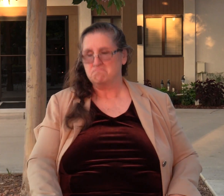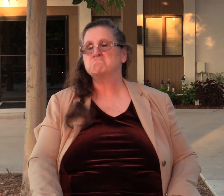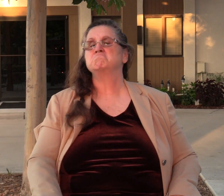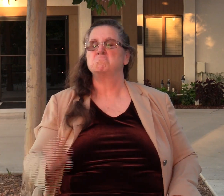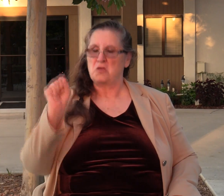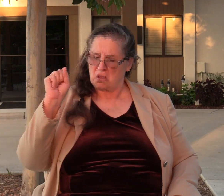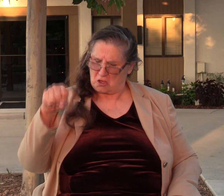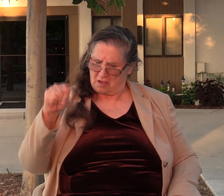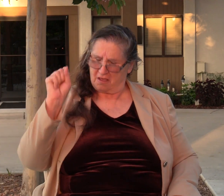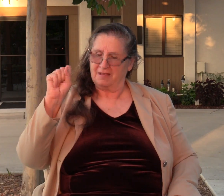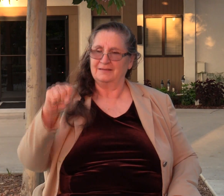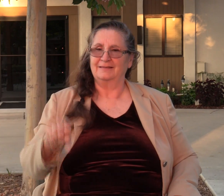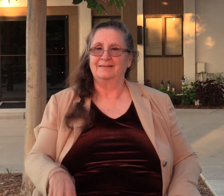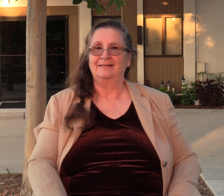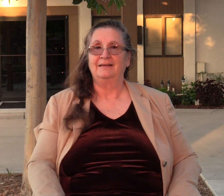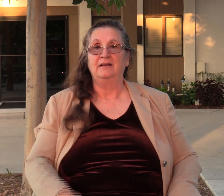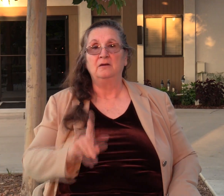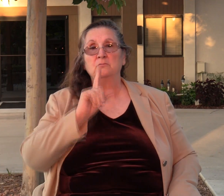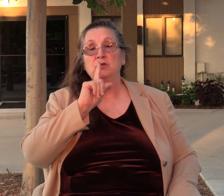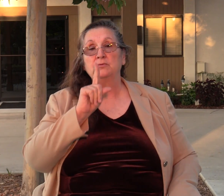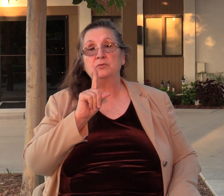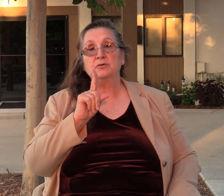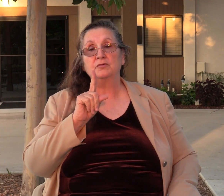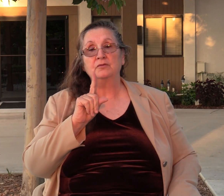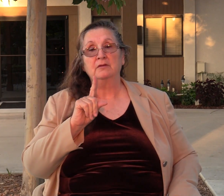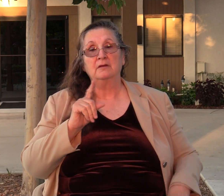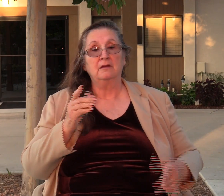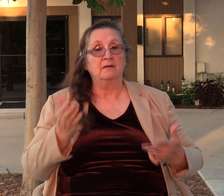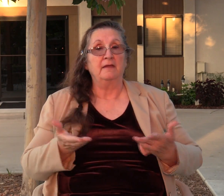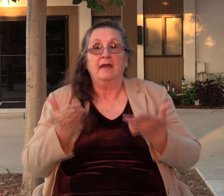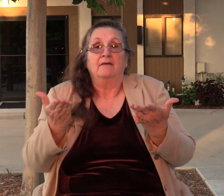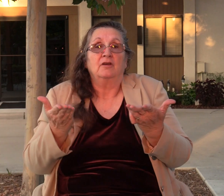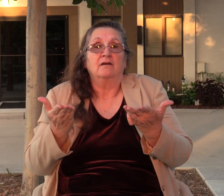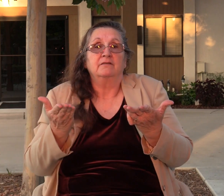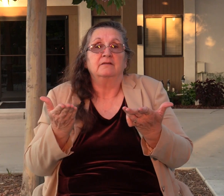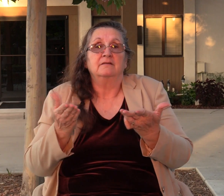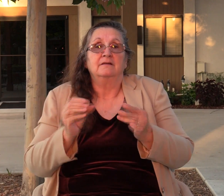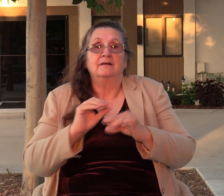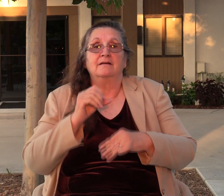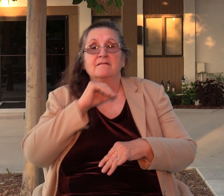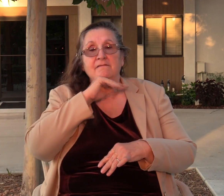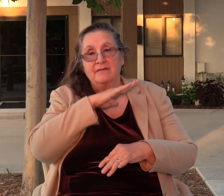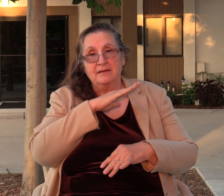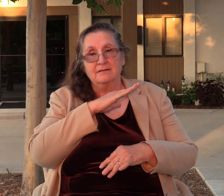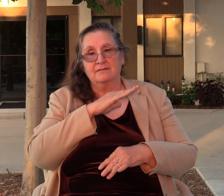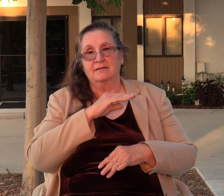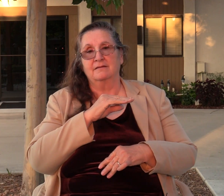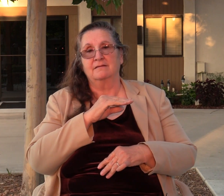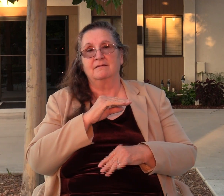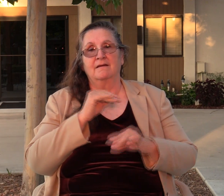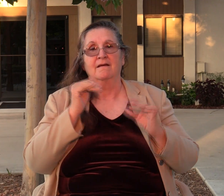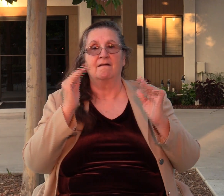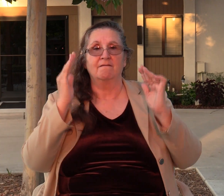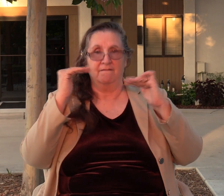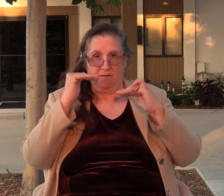But the truth is, all they really have to offer is fake shade. False hope. Lies.